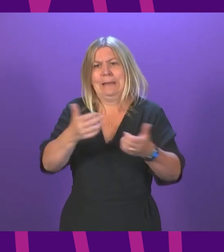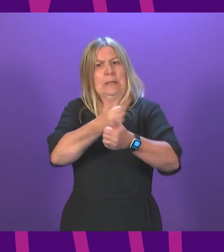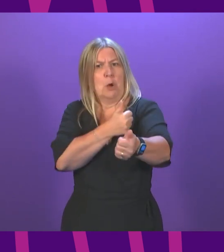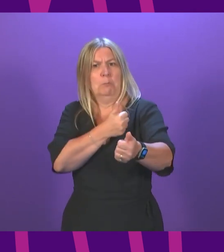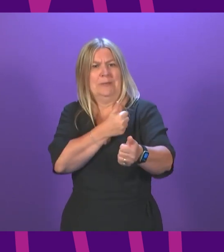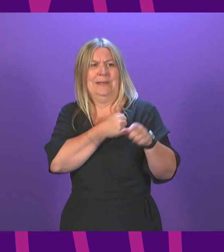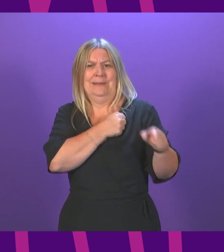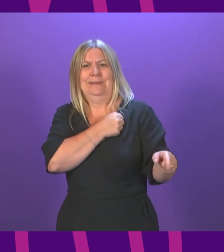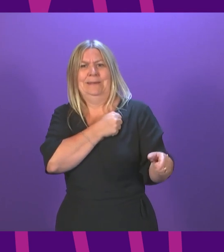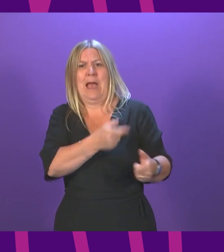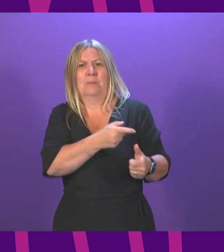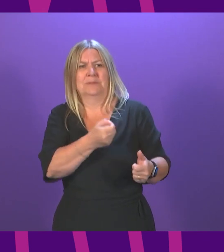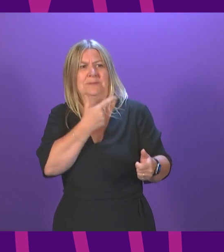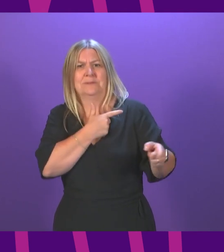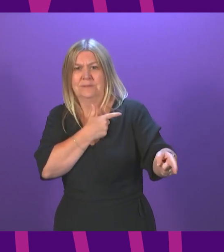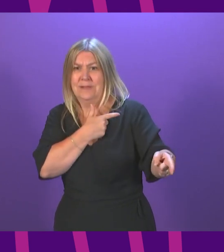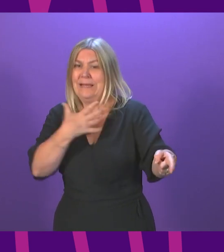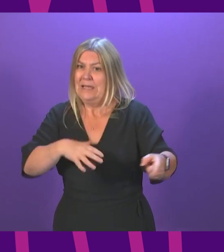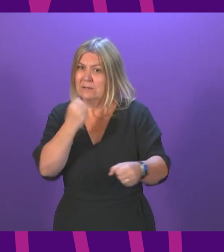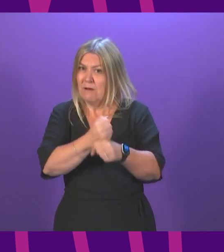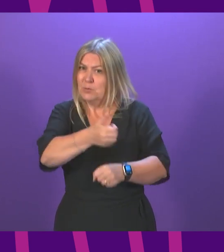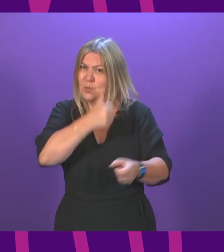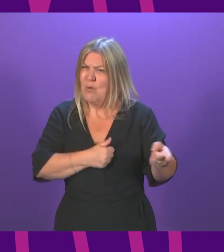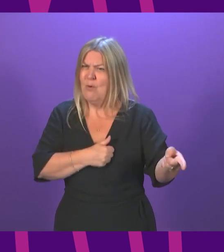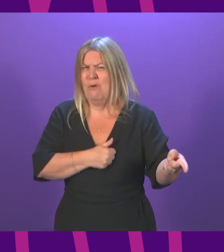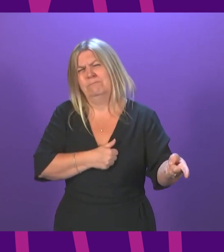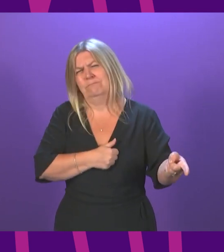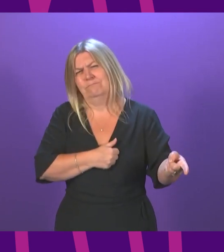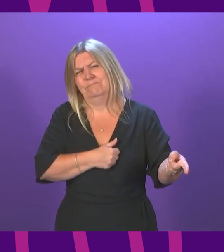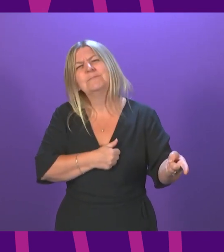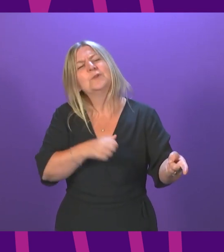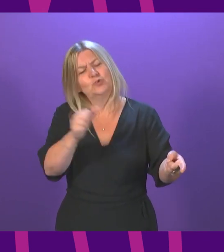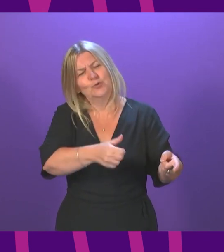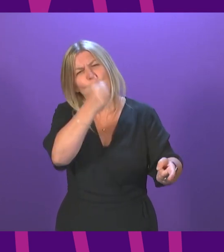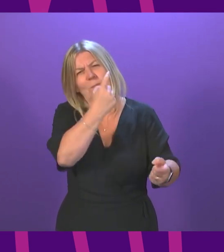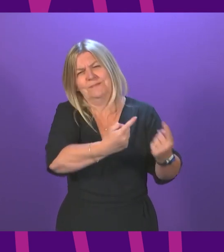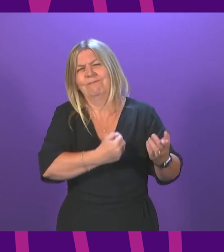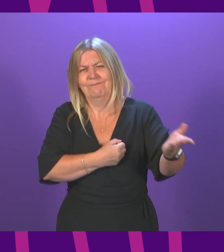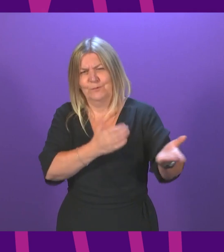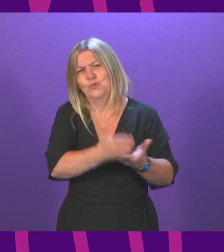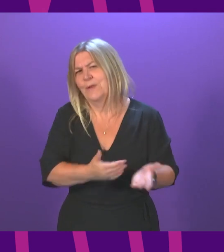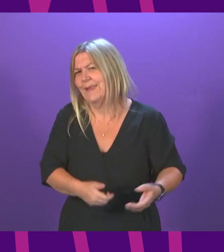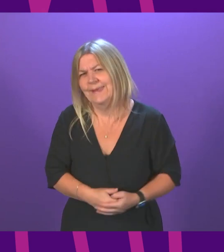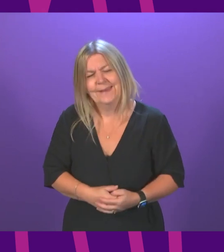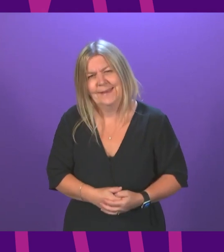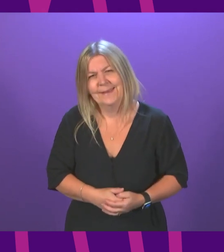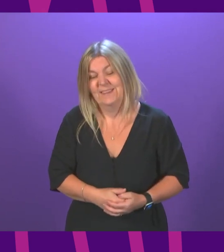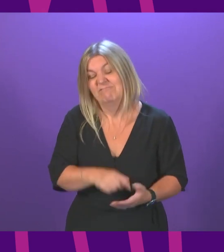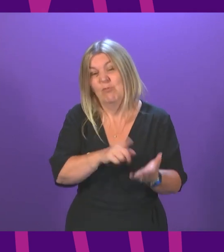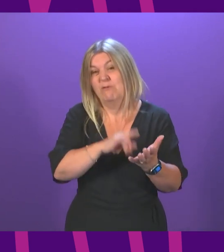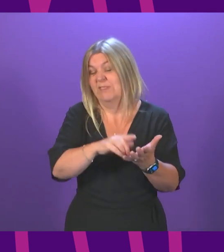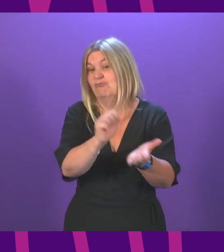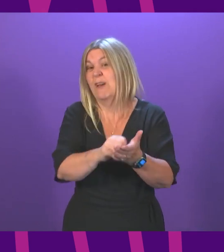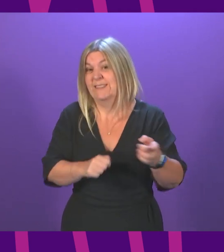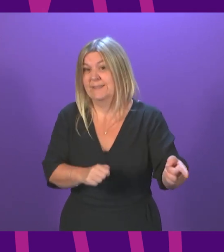and scale of Amazon should need a government to tell it that it should not be destroying large amounts of things that could actually be, and Lorna Slater is right, given